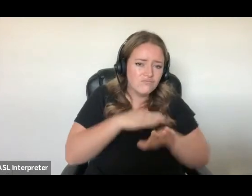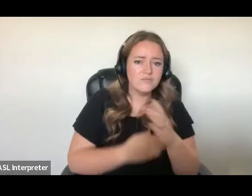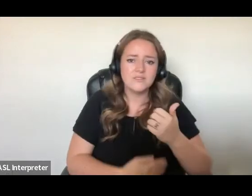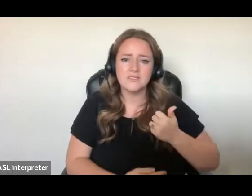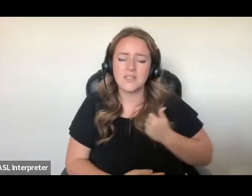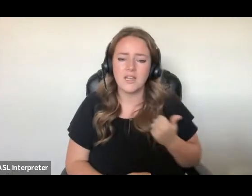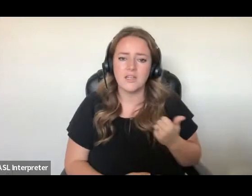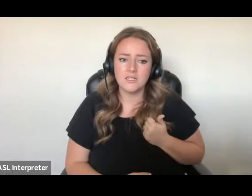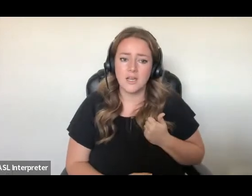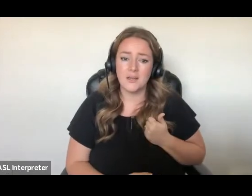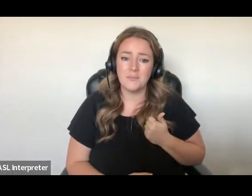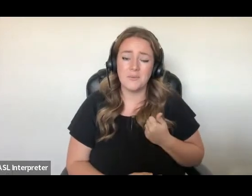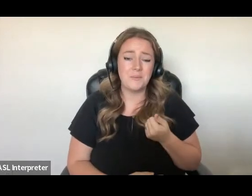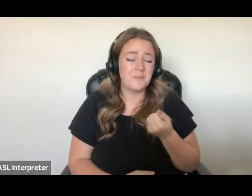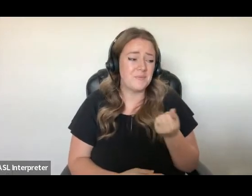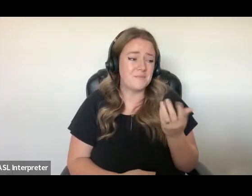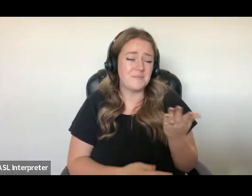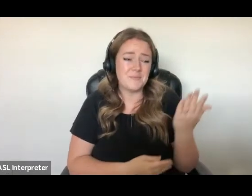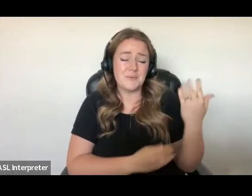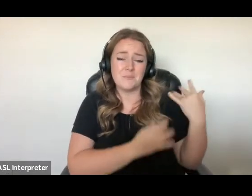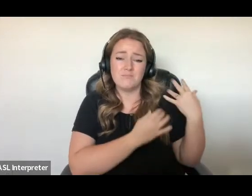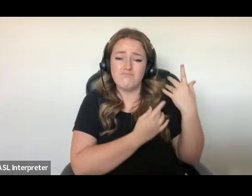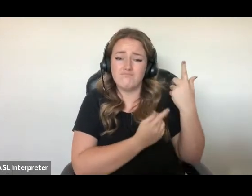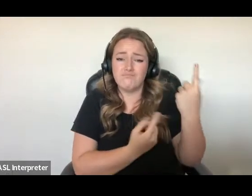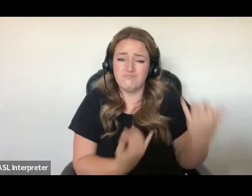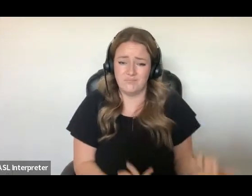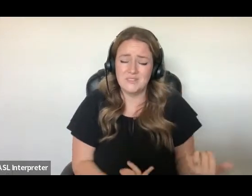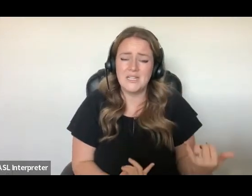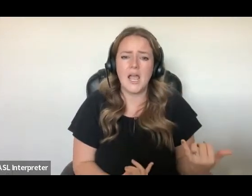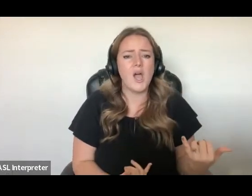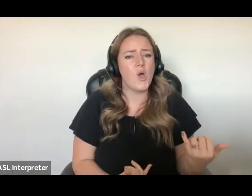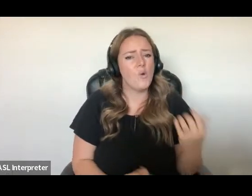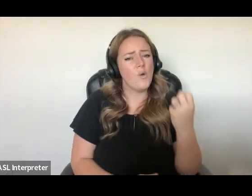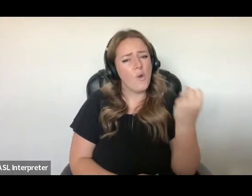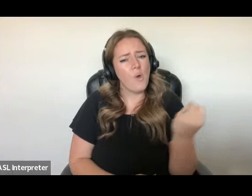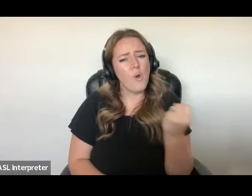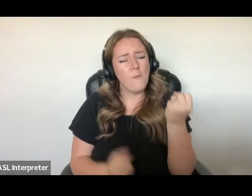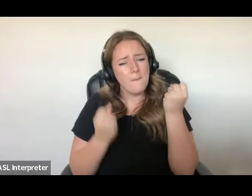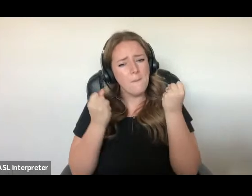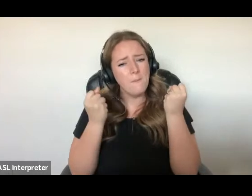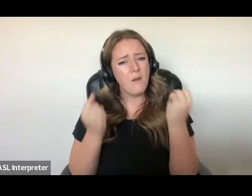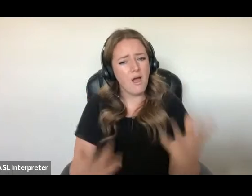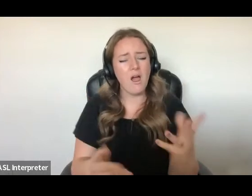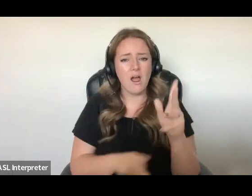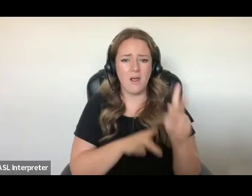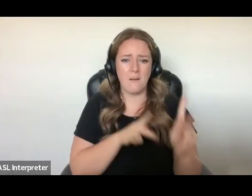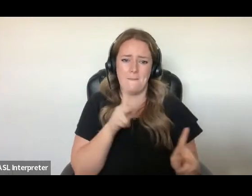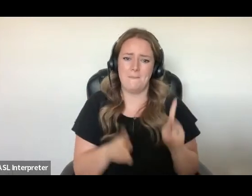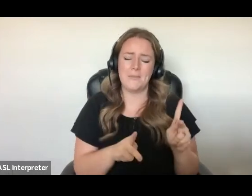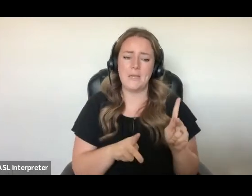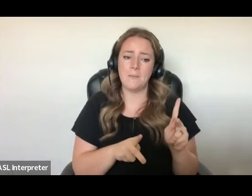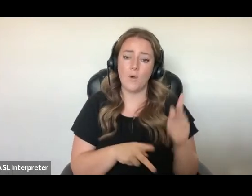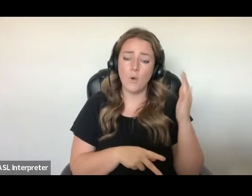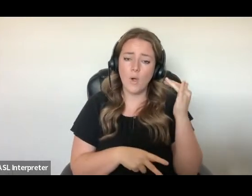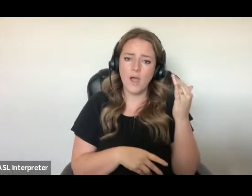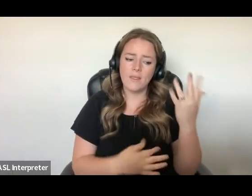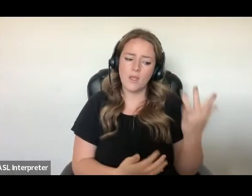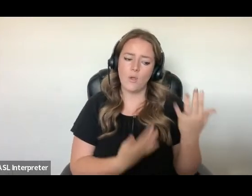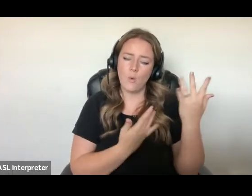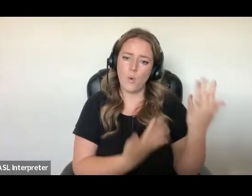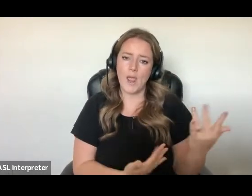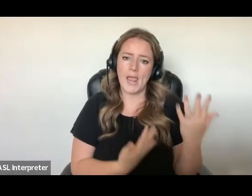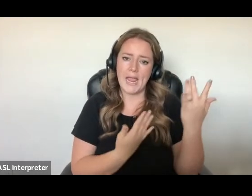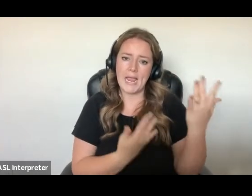detained tens of thousands of individuals under immigration law while they await the resolution of their immigration or refugee matters,